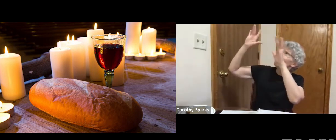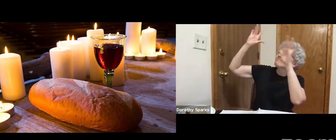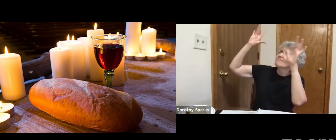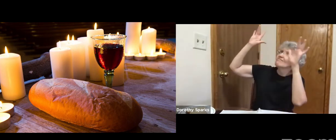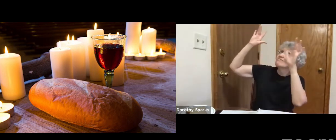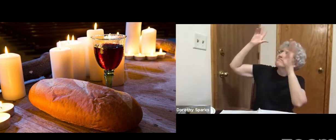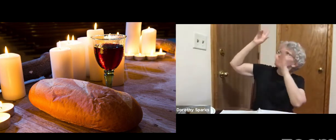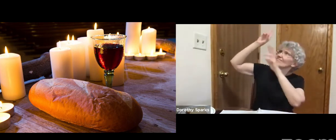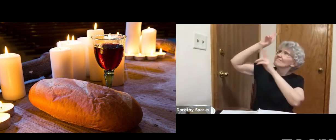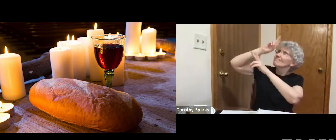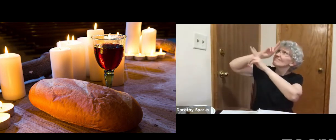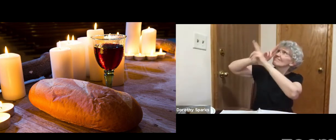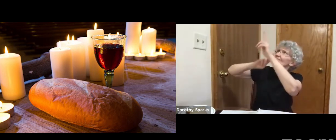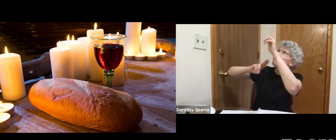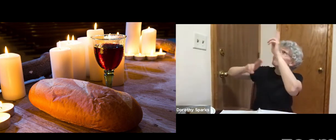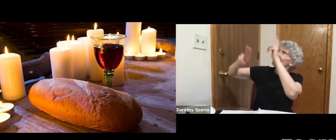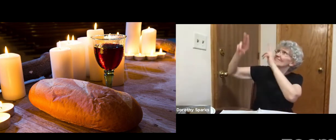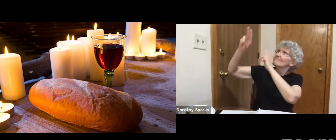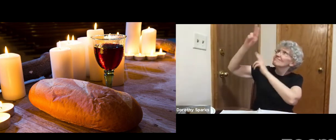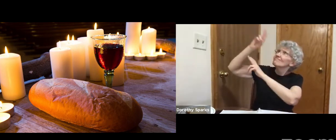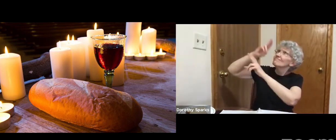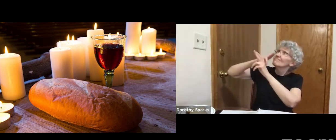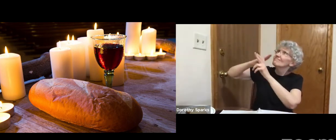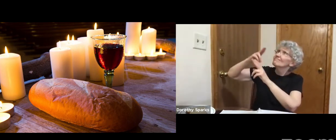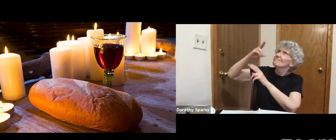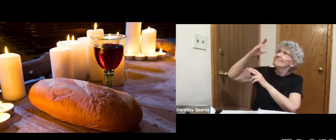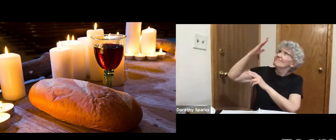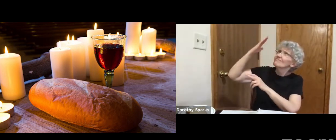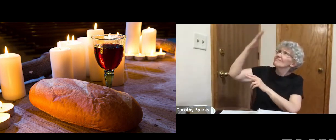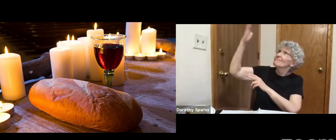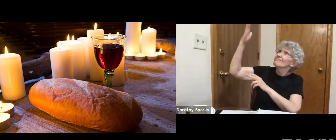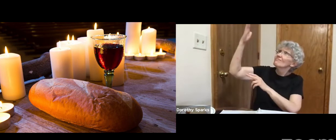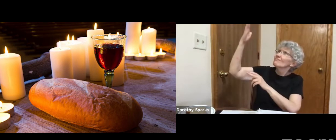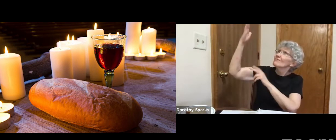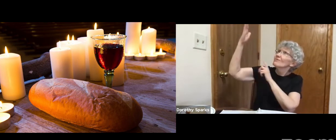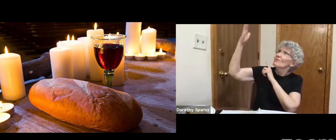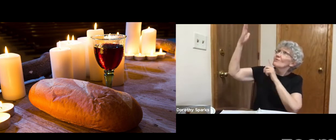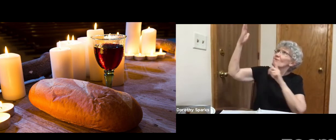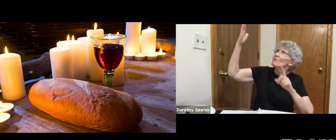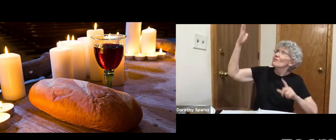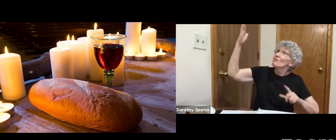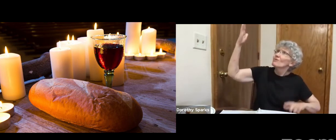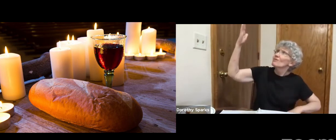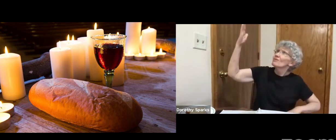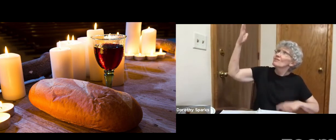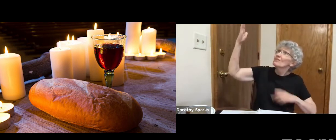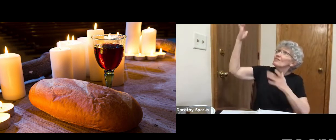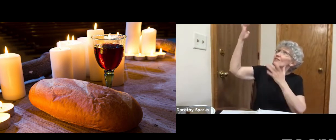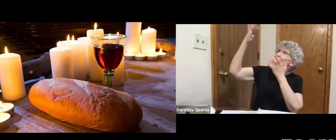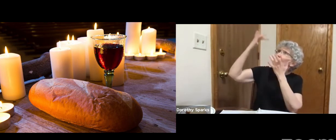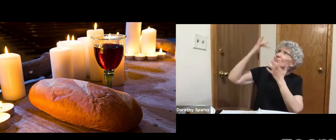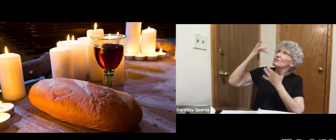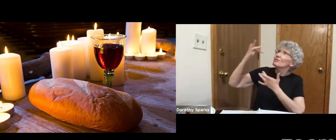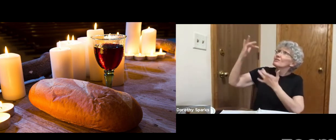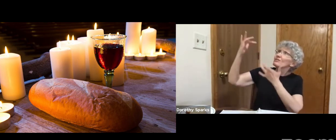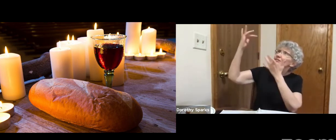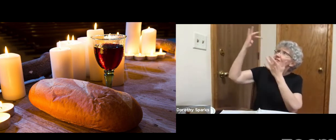my face to the rising sun, O Lord, have